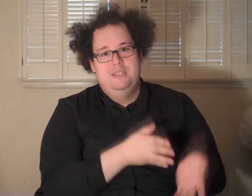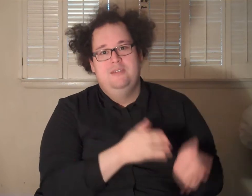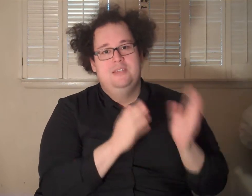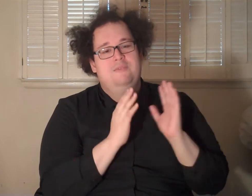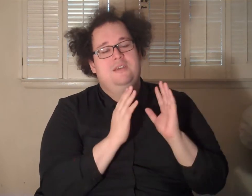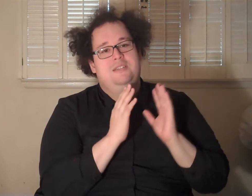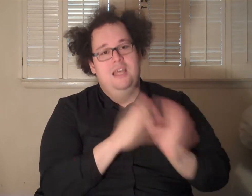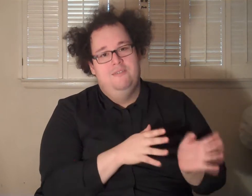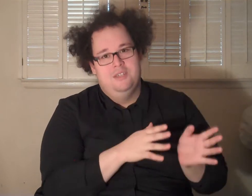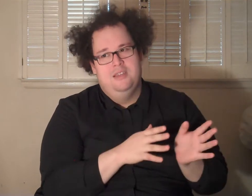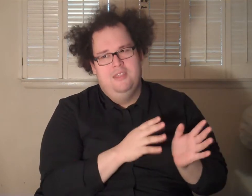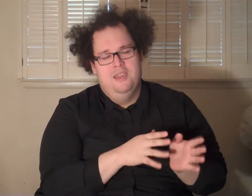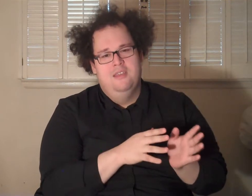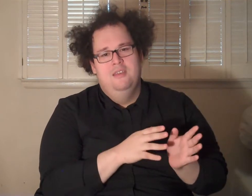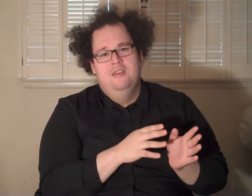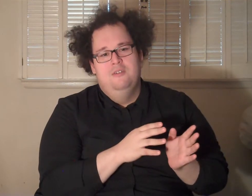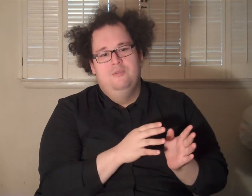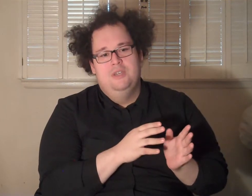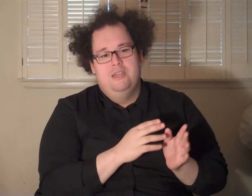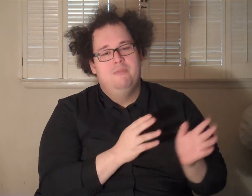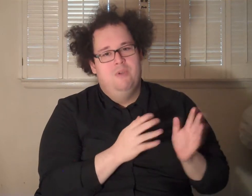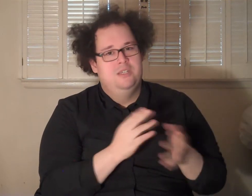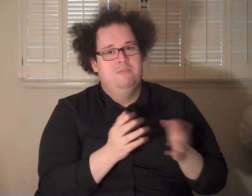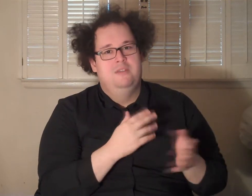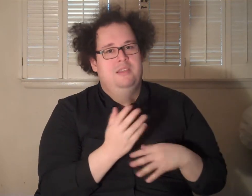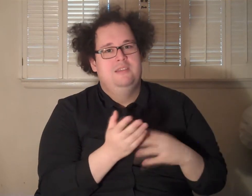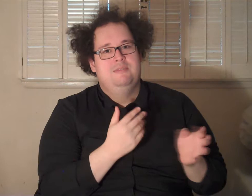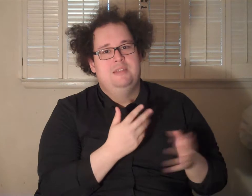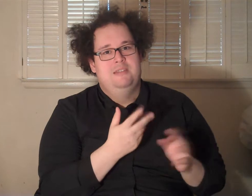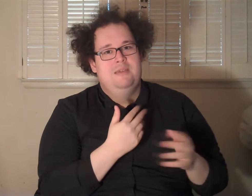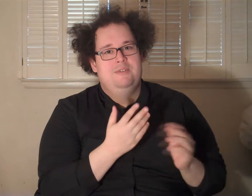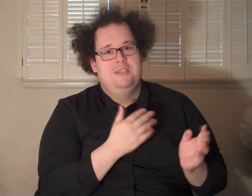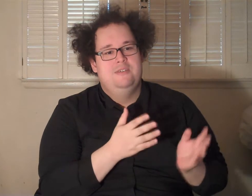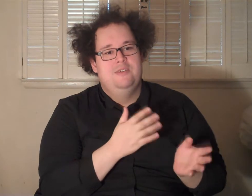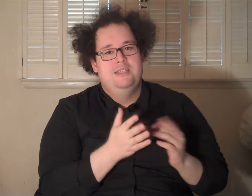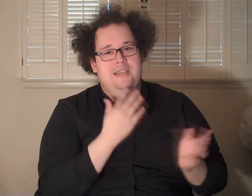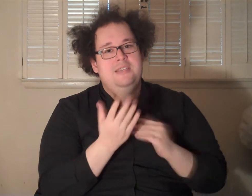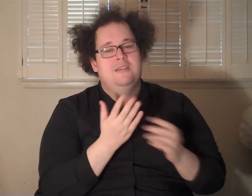miniseries, and it was on television, I think. Because I remember watching it, but the thing is, at the time I was watching it, was already in syndication.